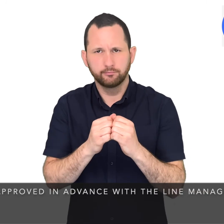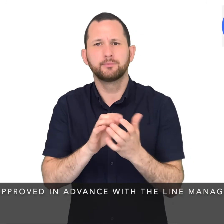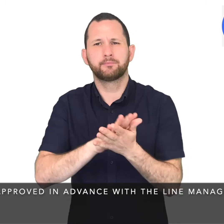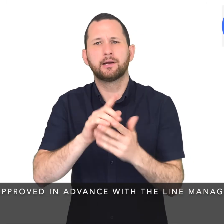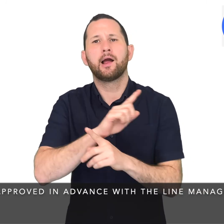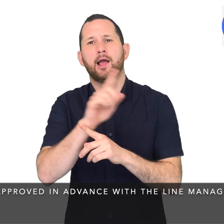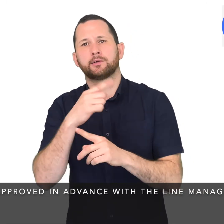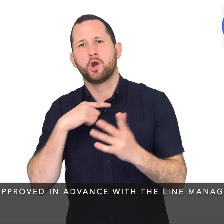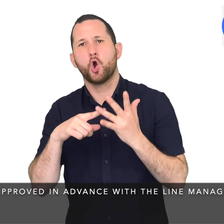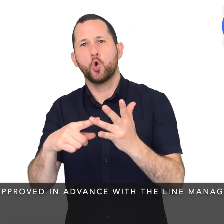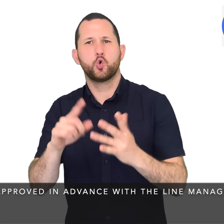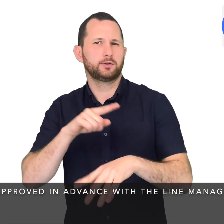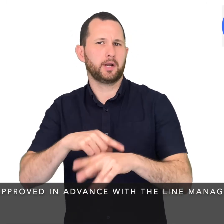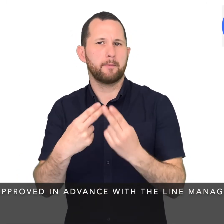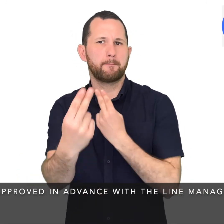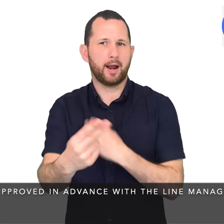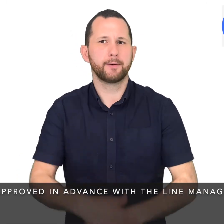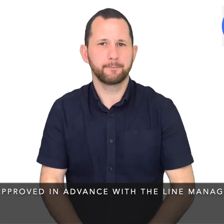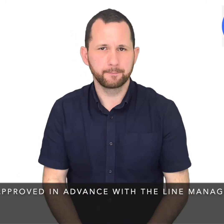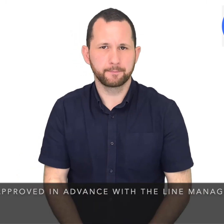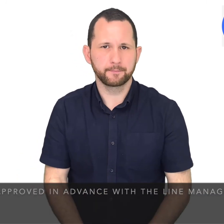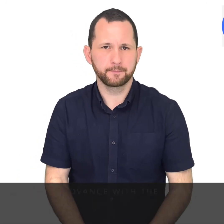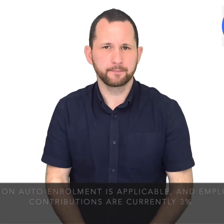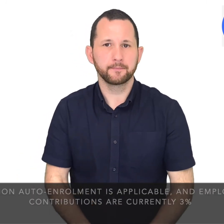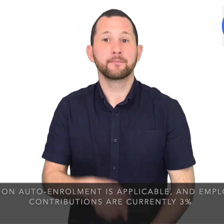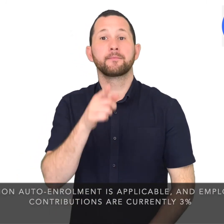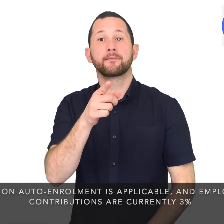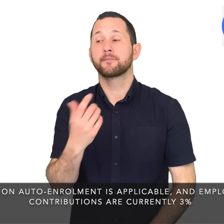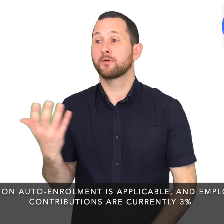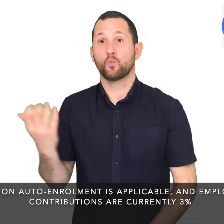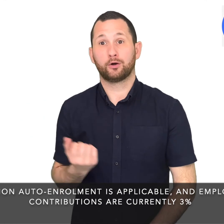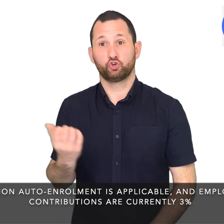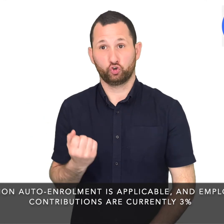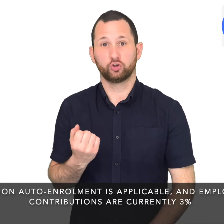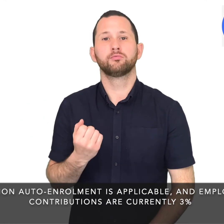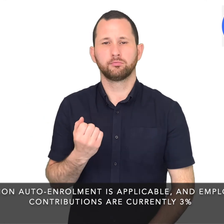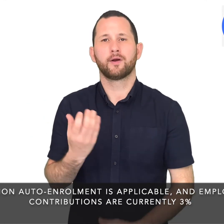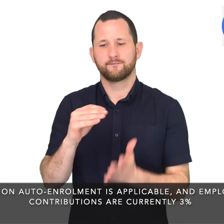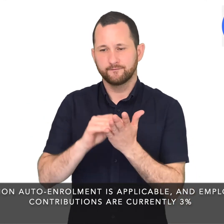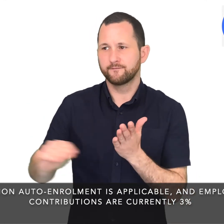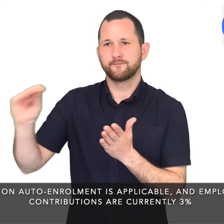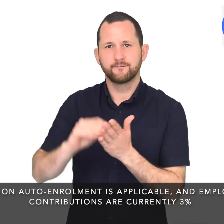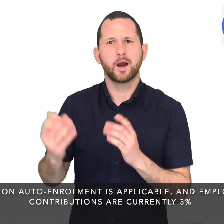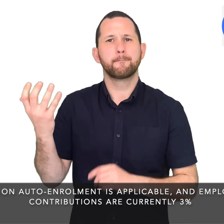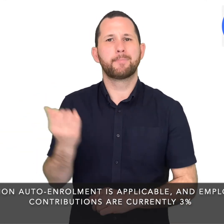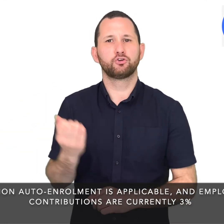approved in advance with the line manager. Pension auto-enrolment is applicable, and employer